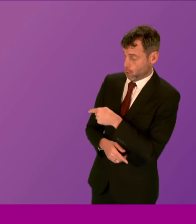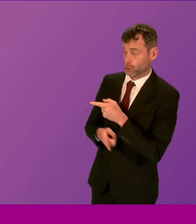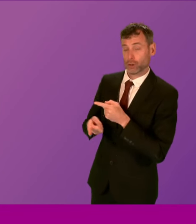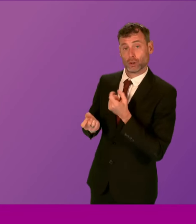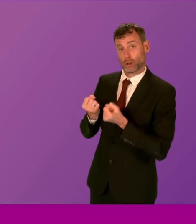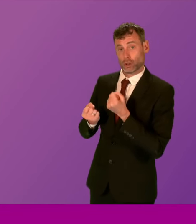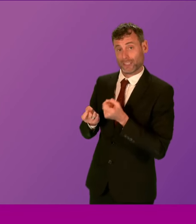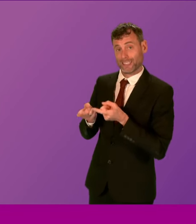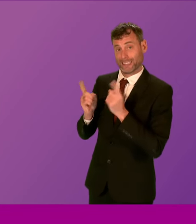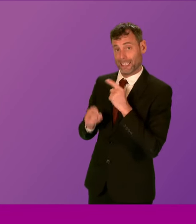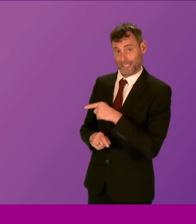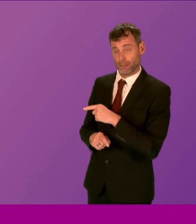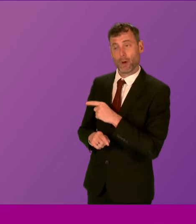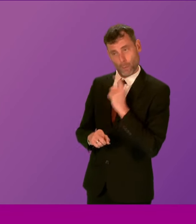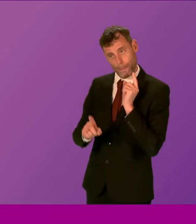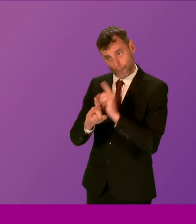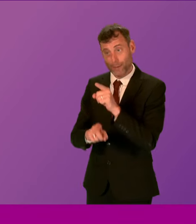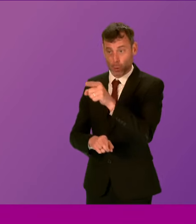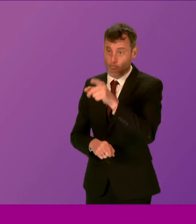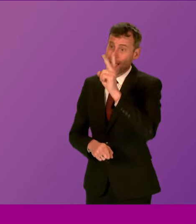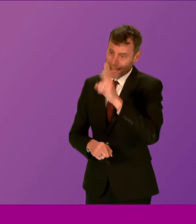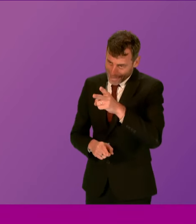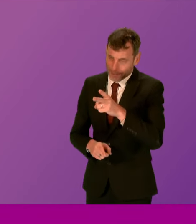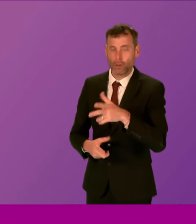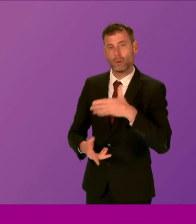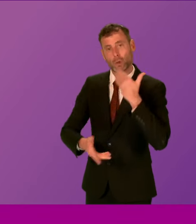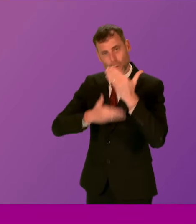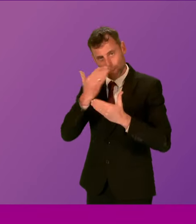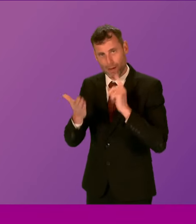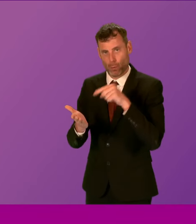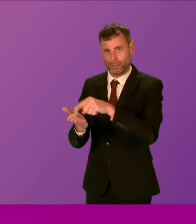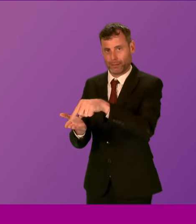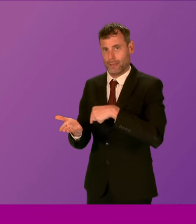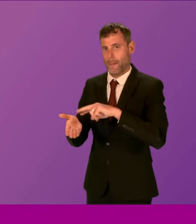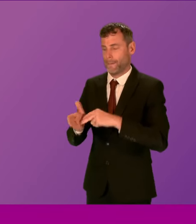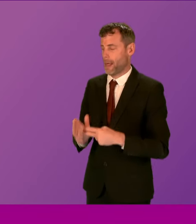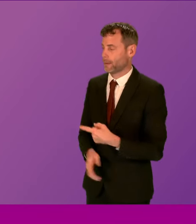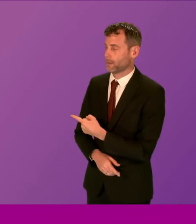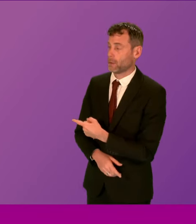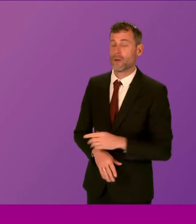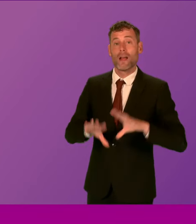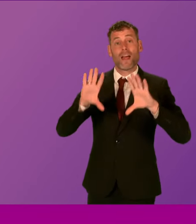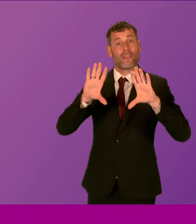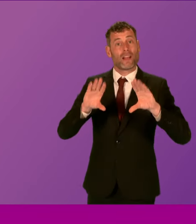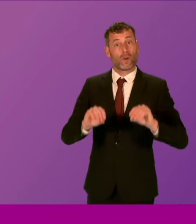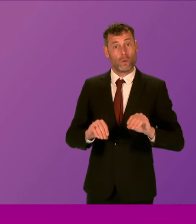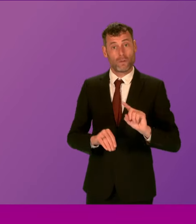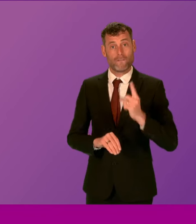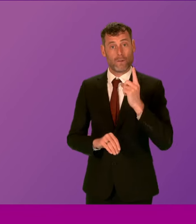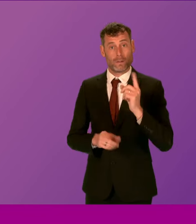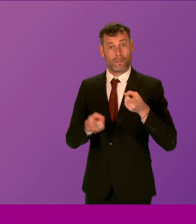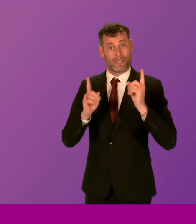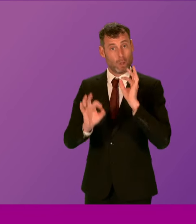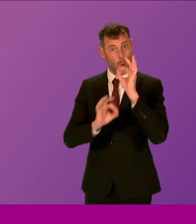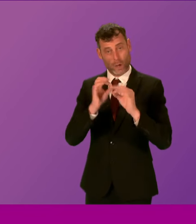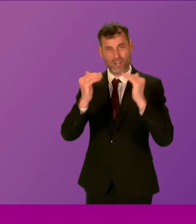order to give an update on the actions that are being taken forward in this regard. Thank you. That concludes the First Minister's questions. The next item of business is a